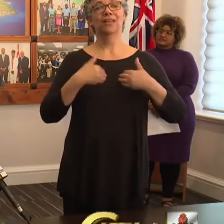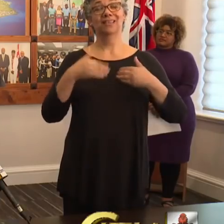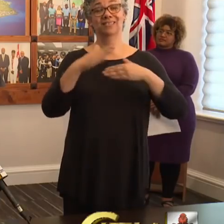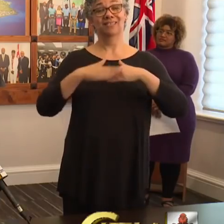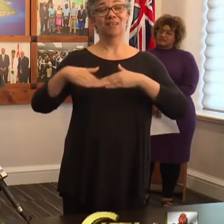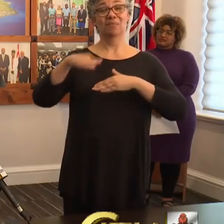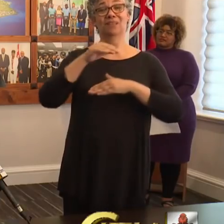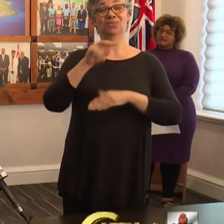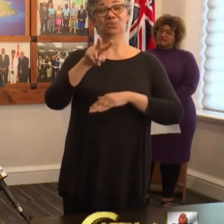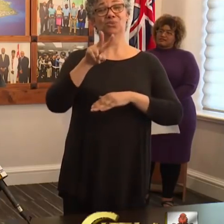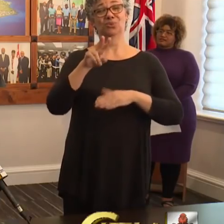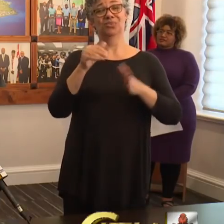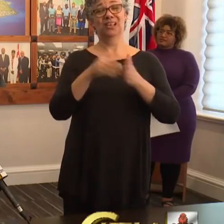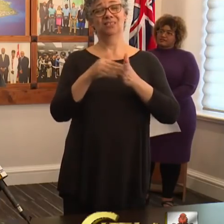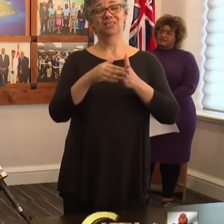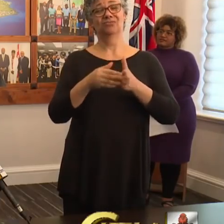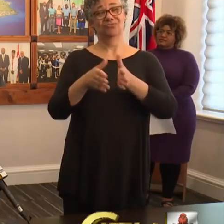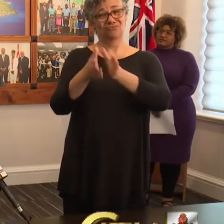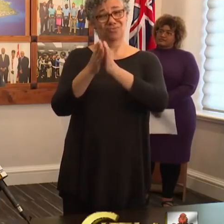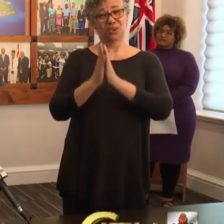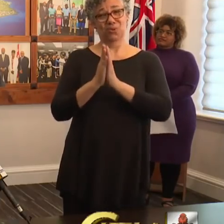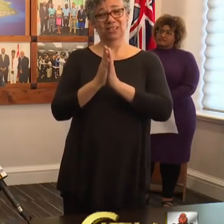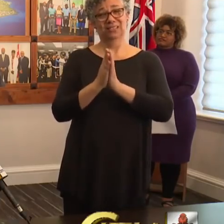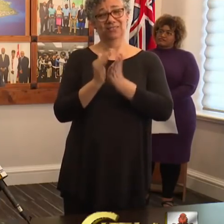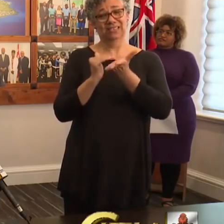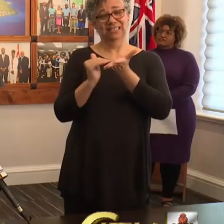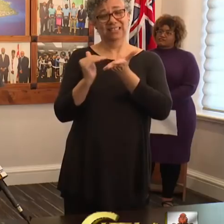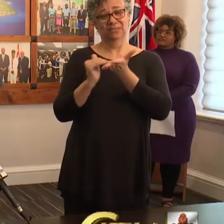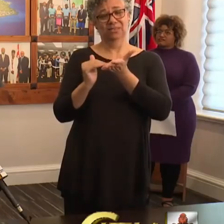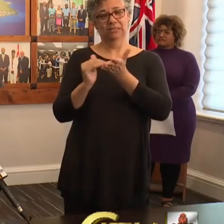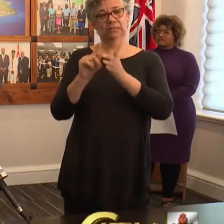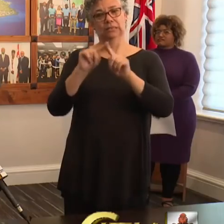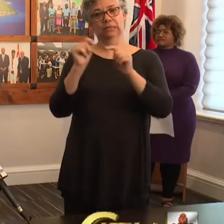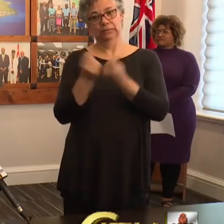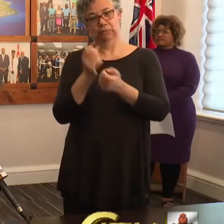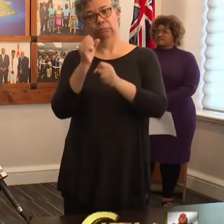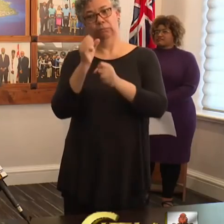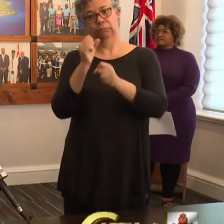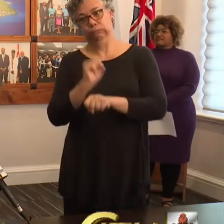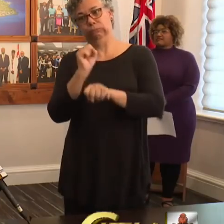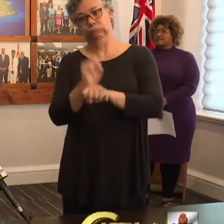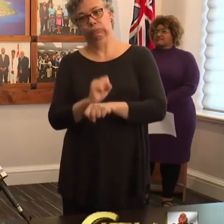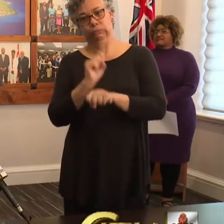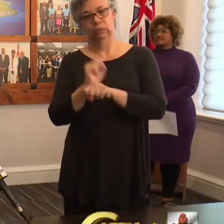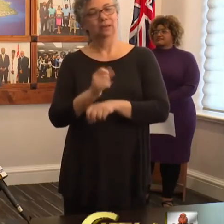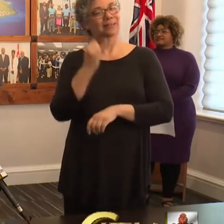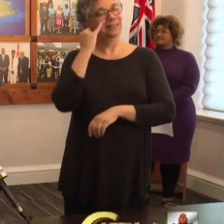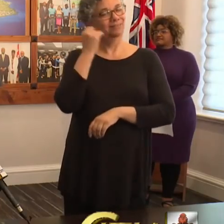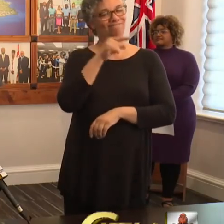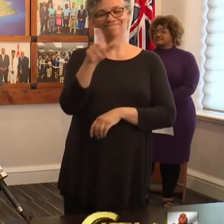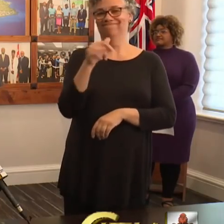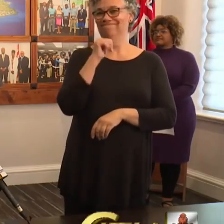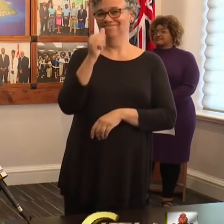,000 requests for exemptions. The team are working flat out. If you have received